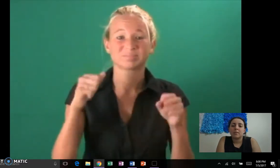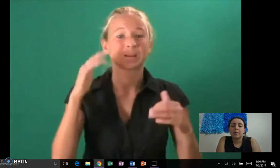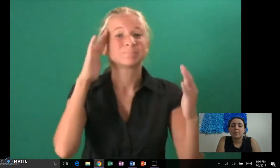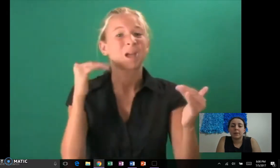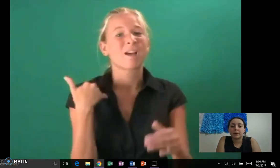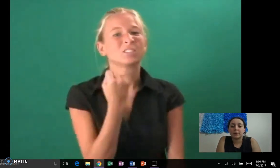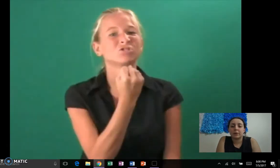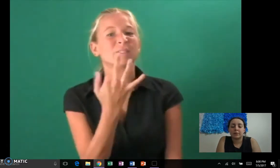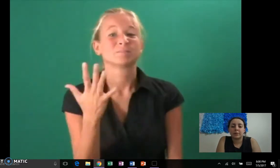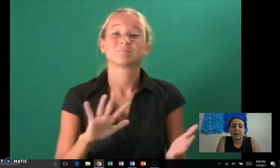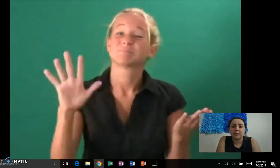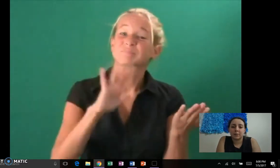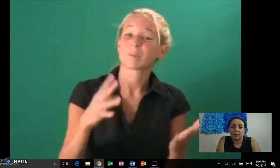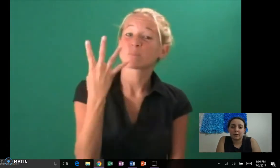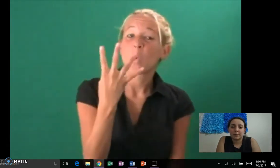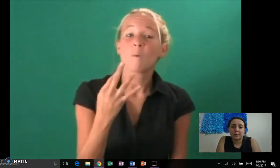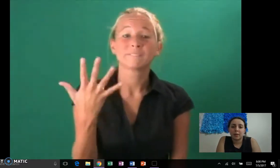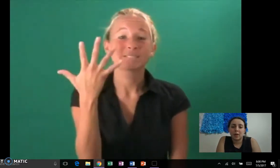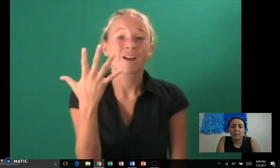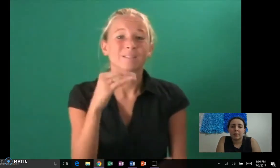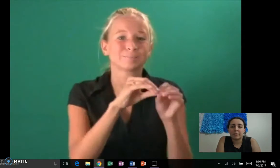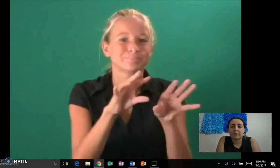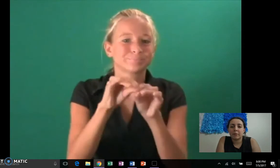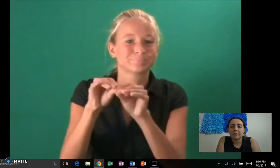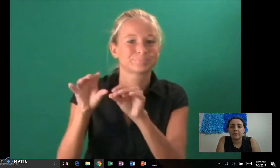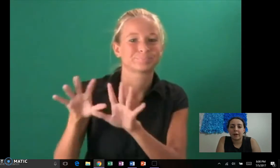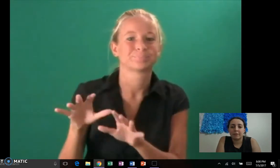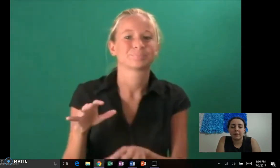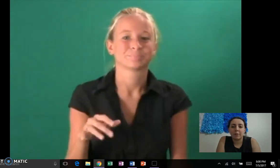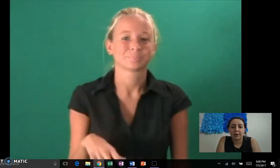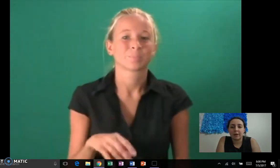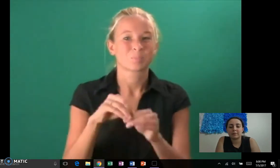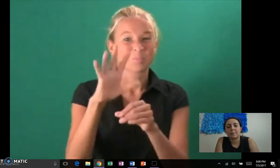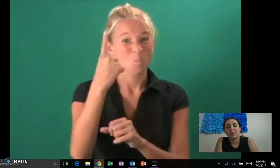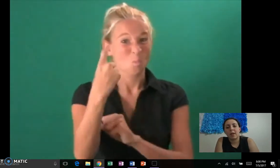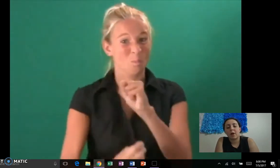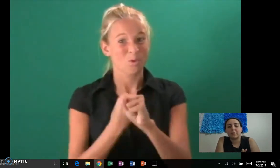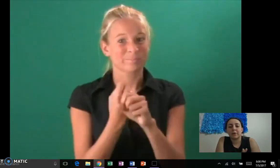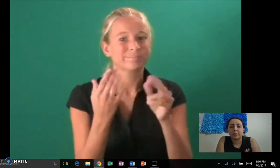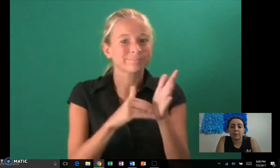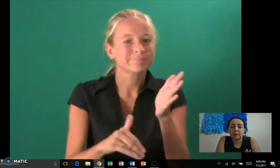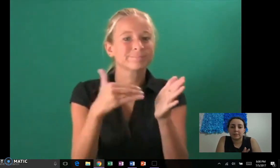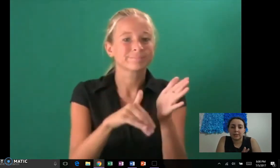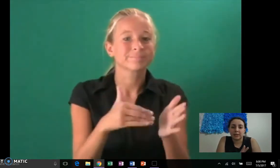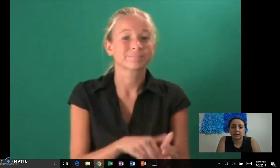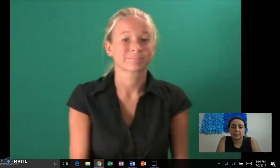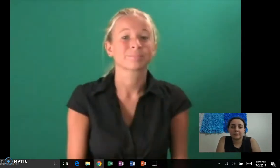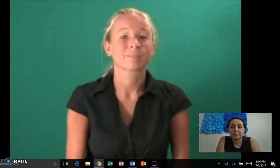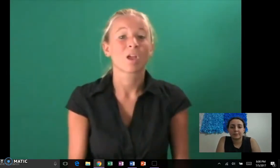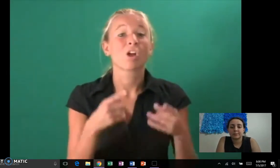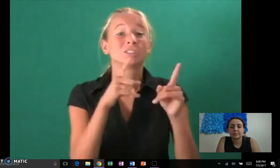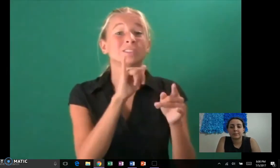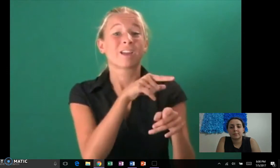Some people are diagnosed with the first episode, but four to five outbreaks over the course of the year.